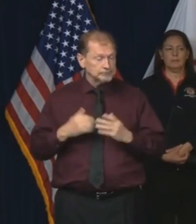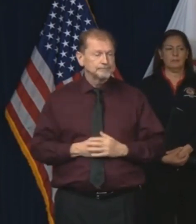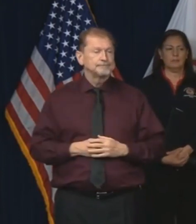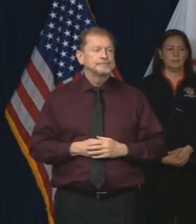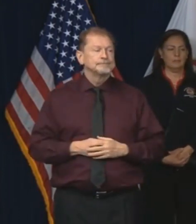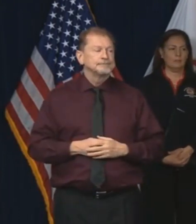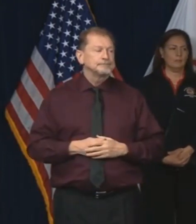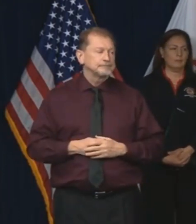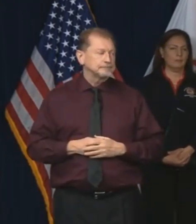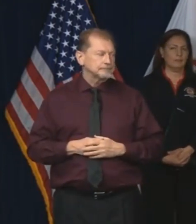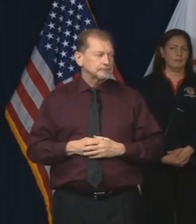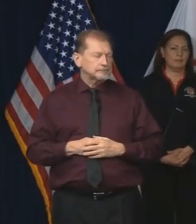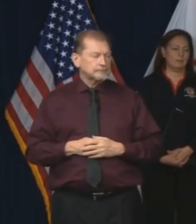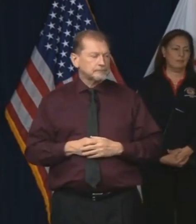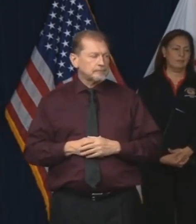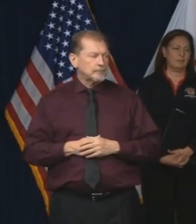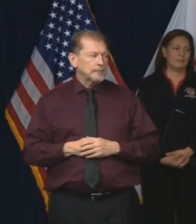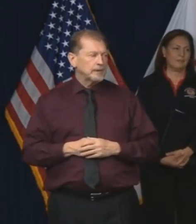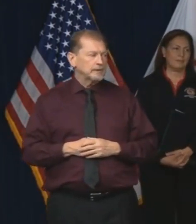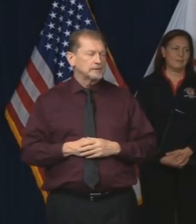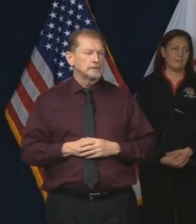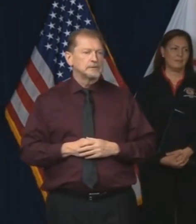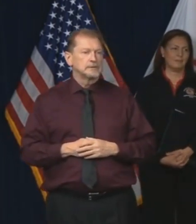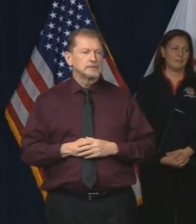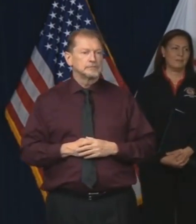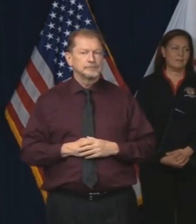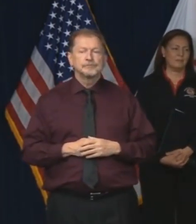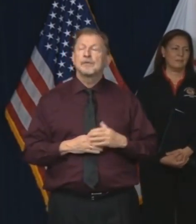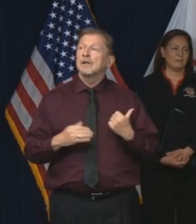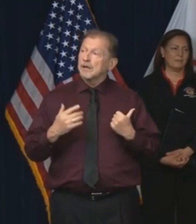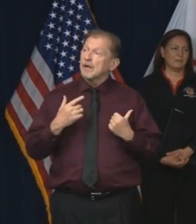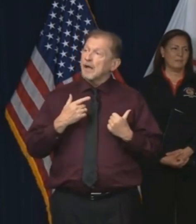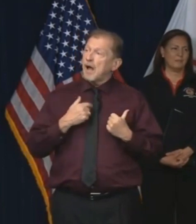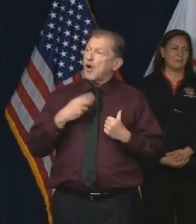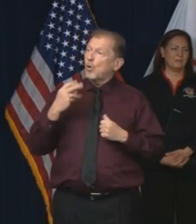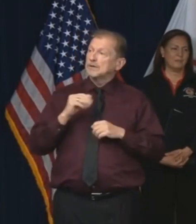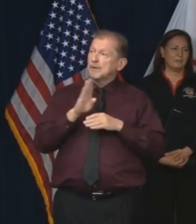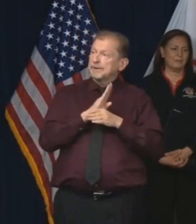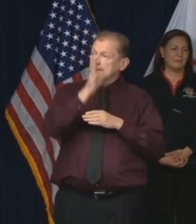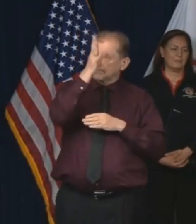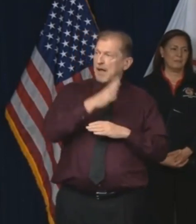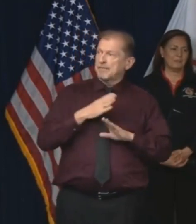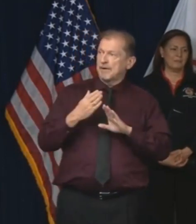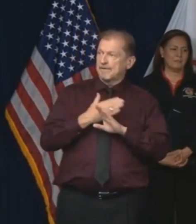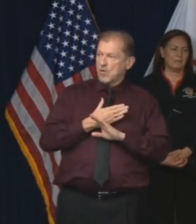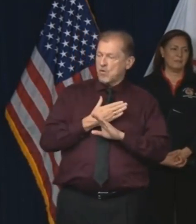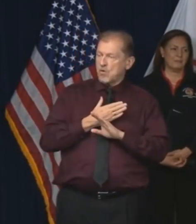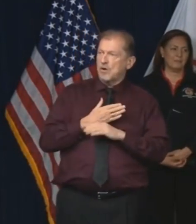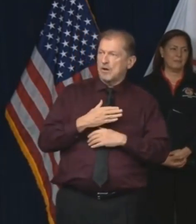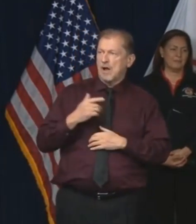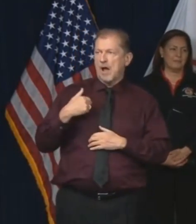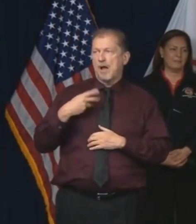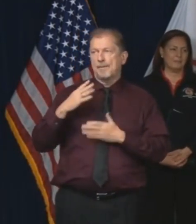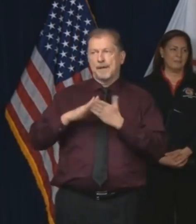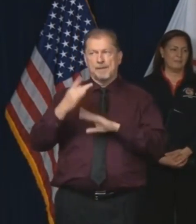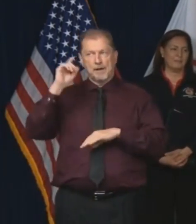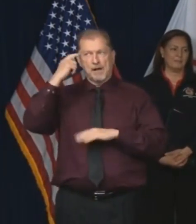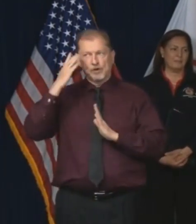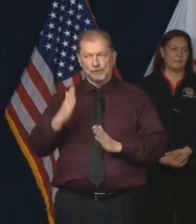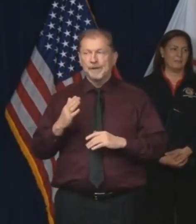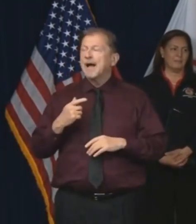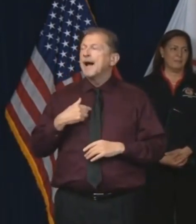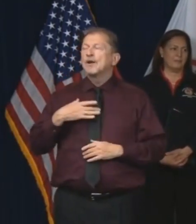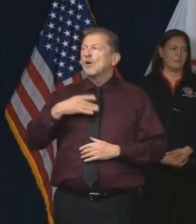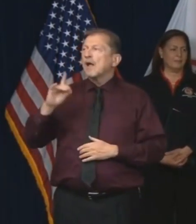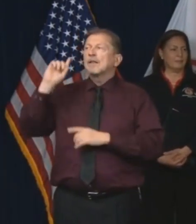Let me start by saying that as someone who used to be in business before I was a governor, I don't like the federal government or the state government or